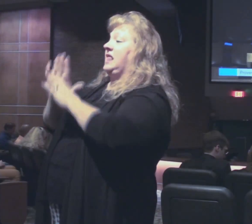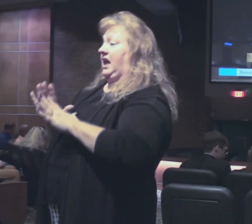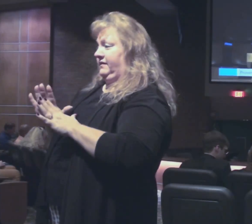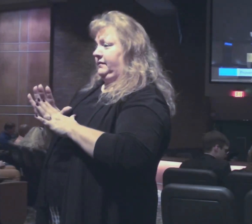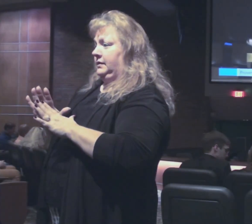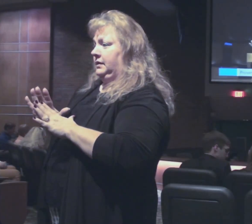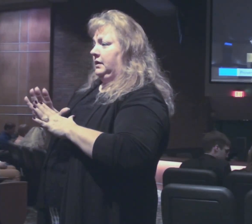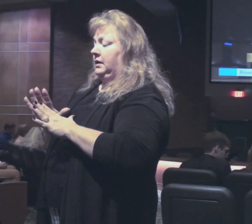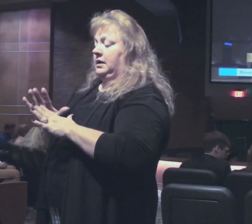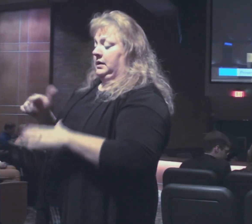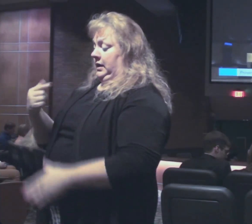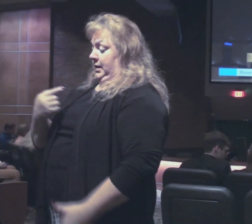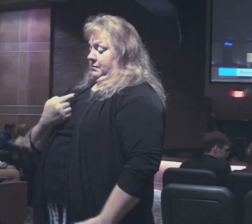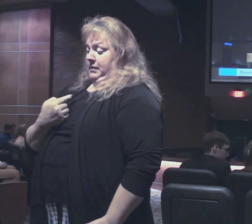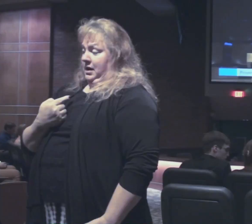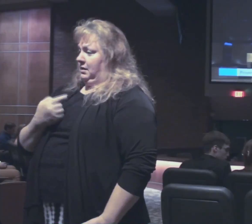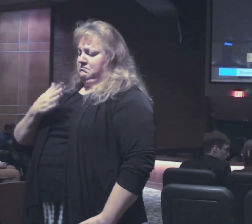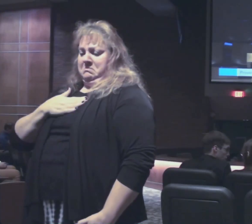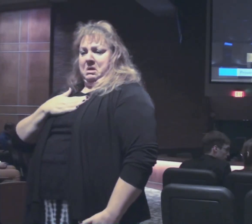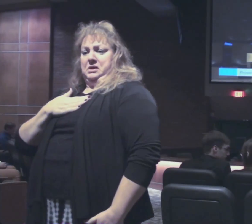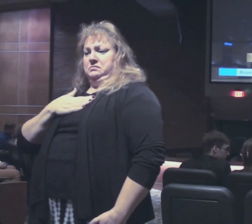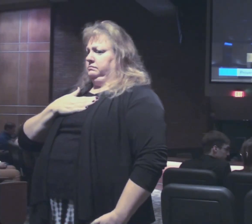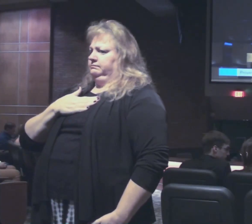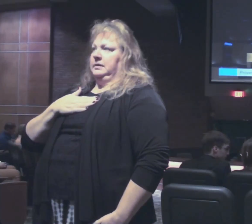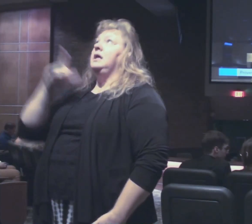We are not our own. We've been bought with a price.